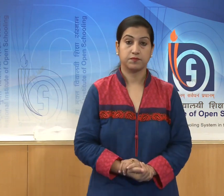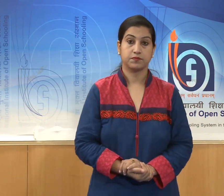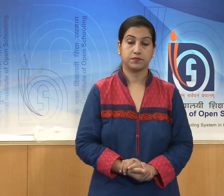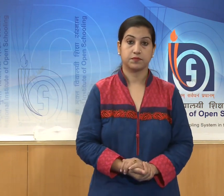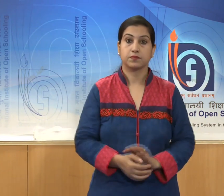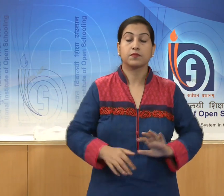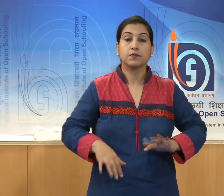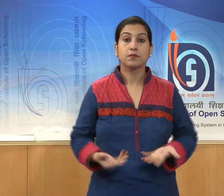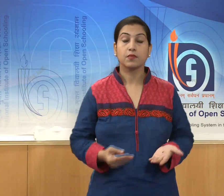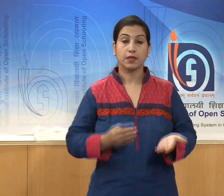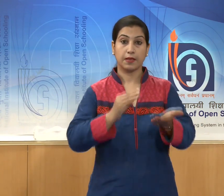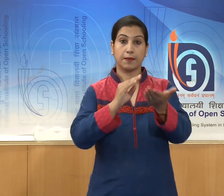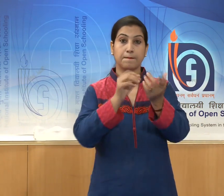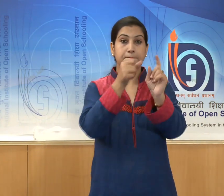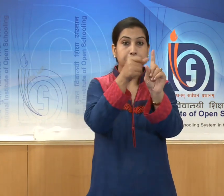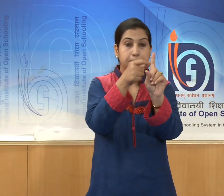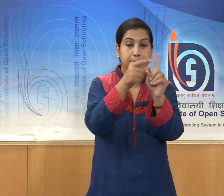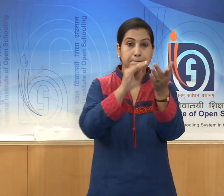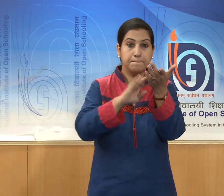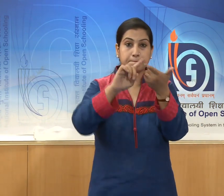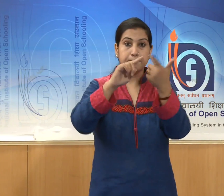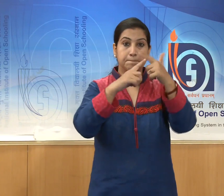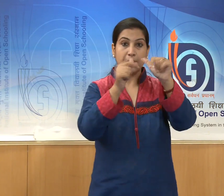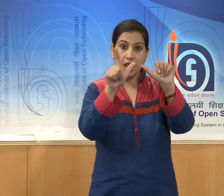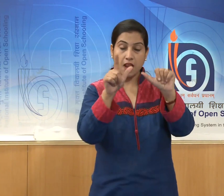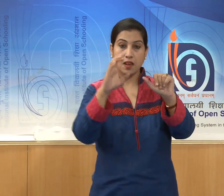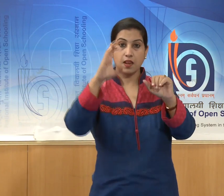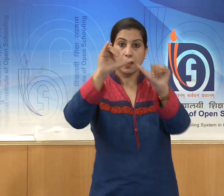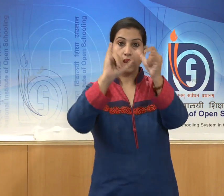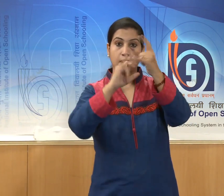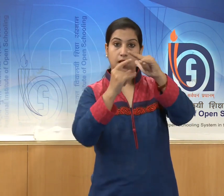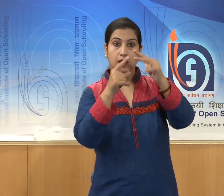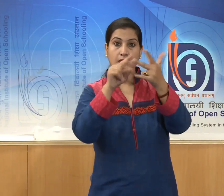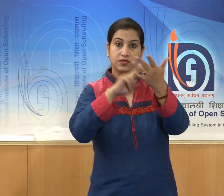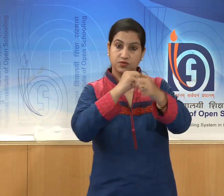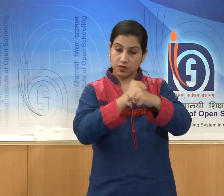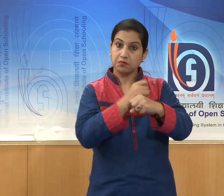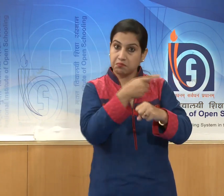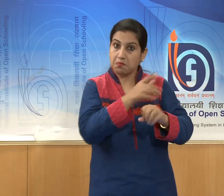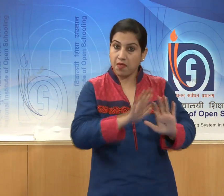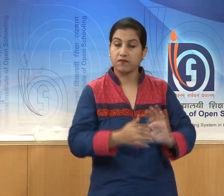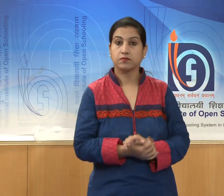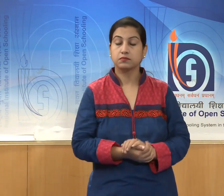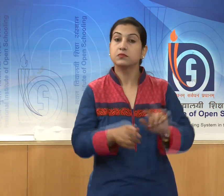metal casting and the